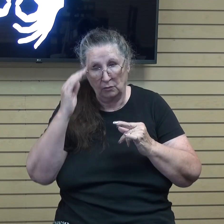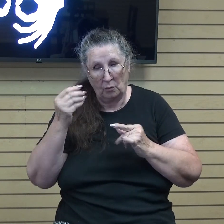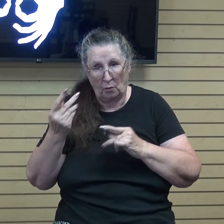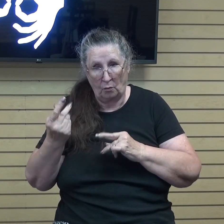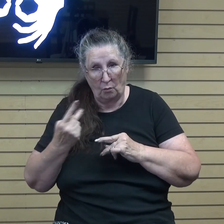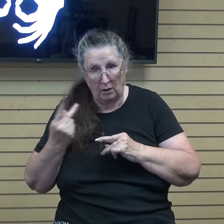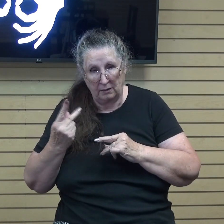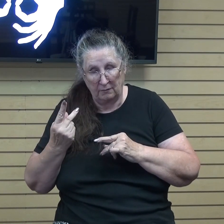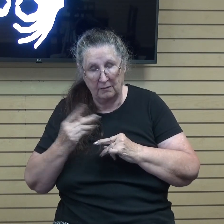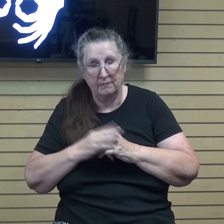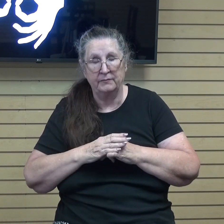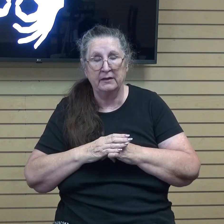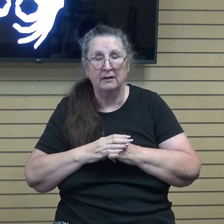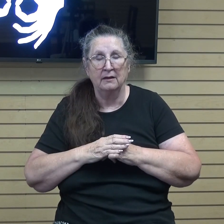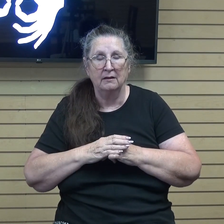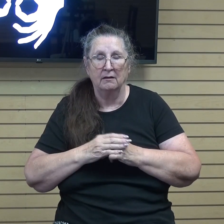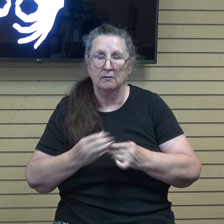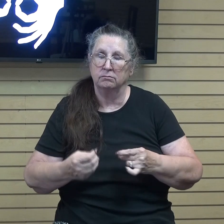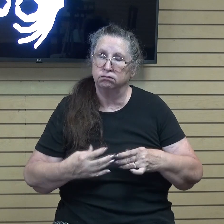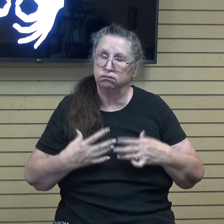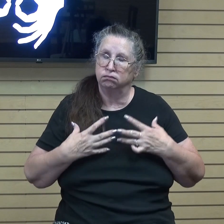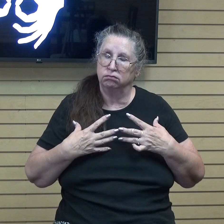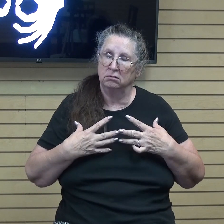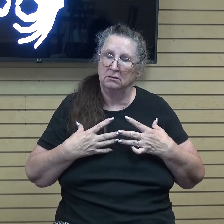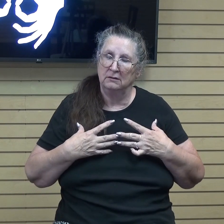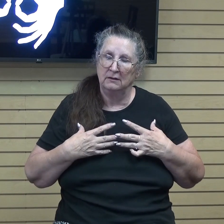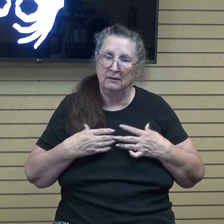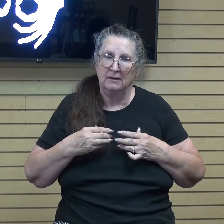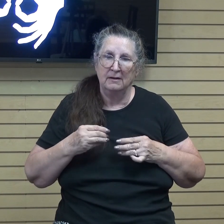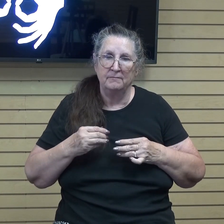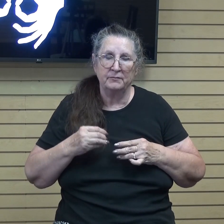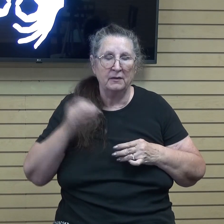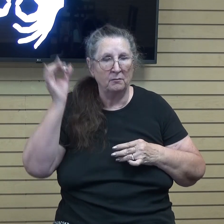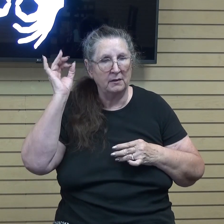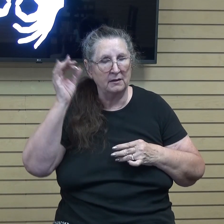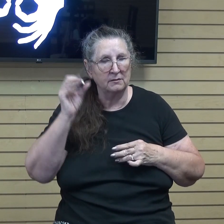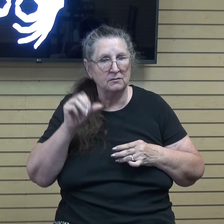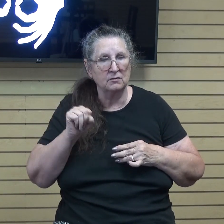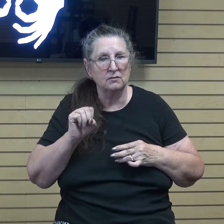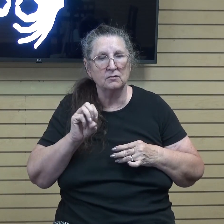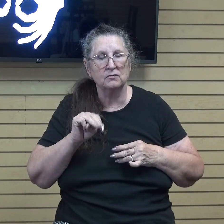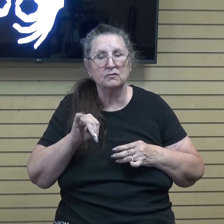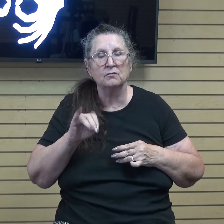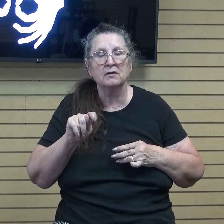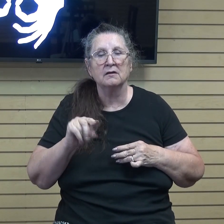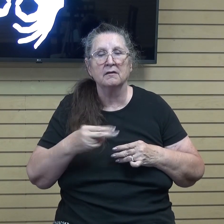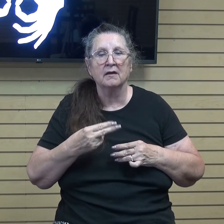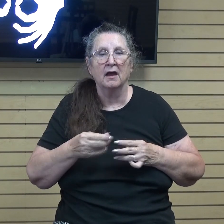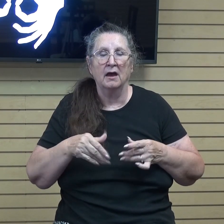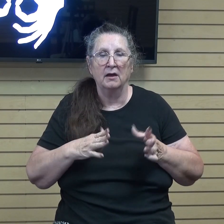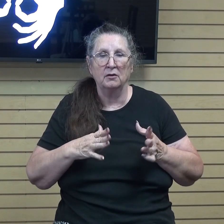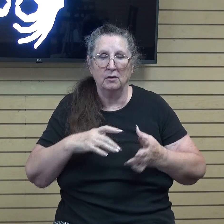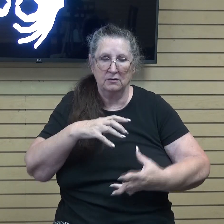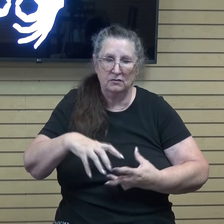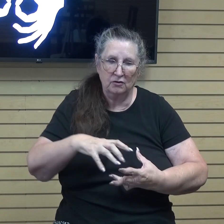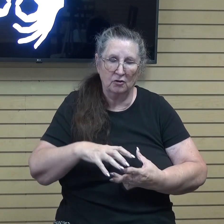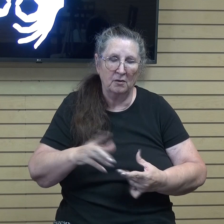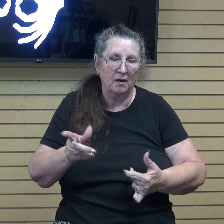Chuck Smith just had a way of stirring up in us our first love for Christ. Even though we had a first love,